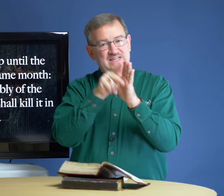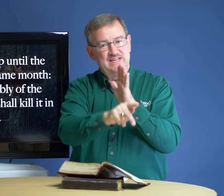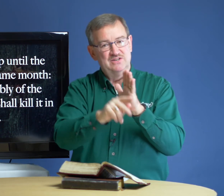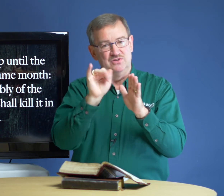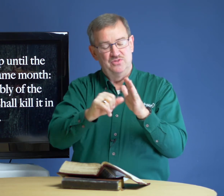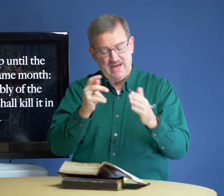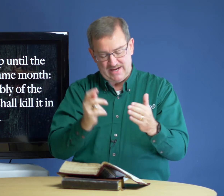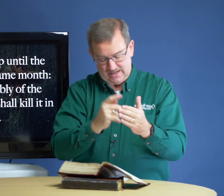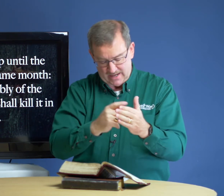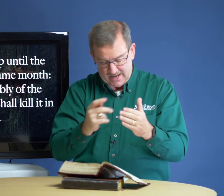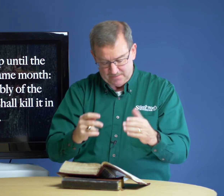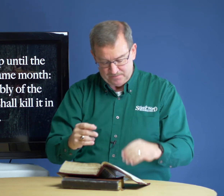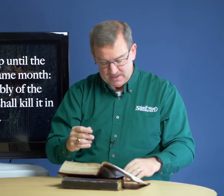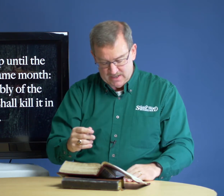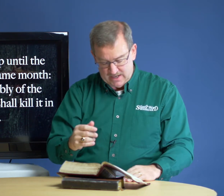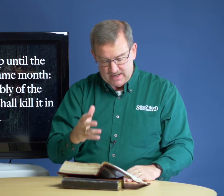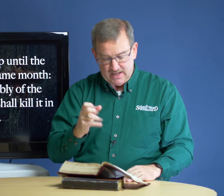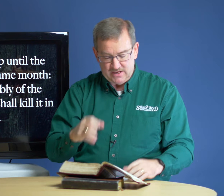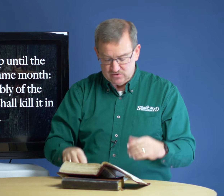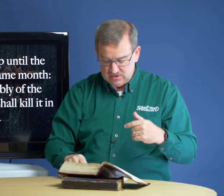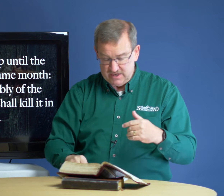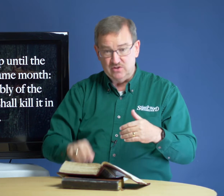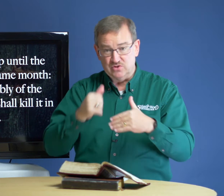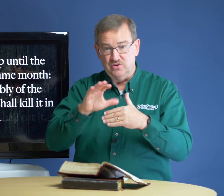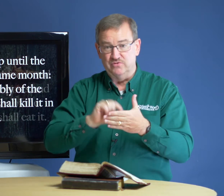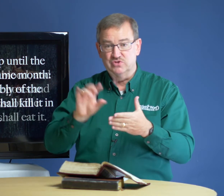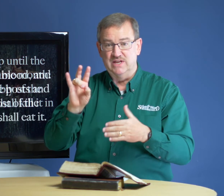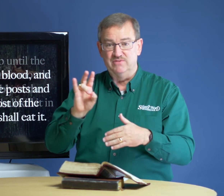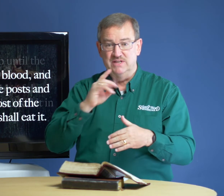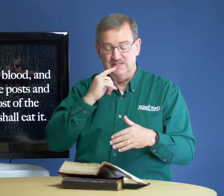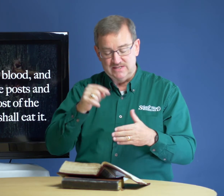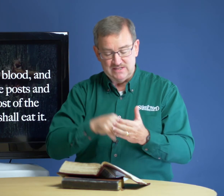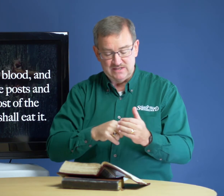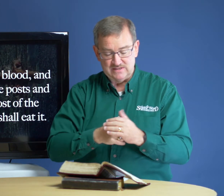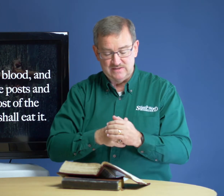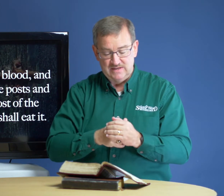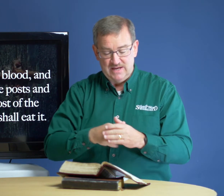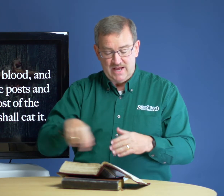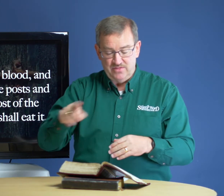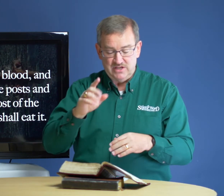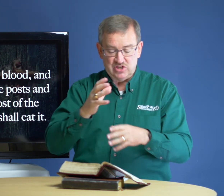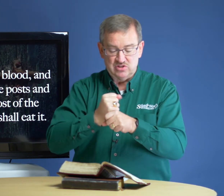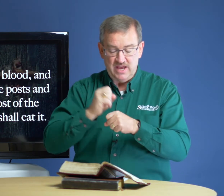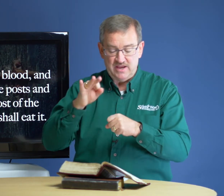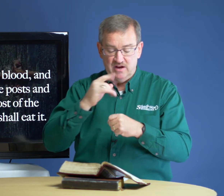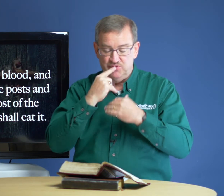kill that lamb. And, and he goes, he goes on verse seven. He says this, and they shall take of the